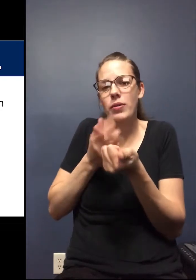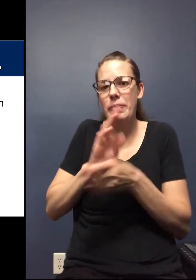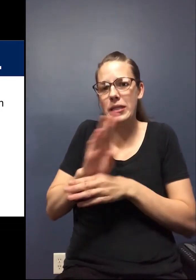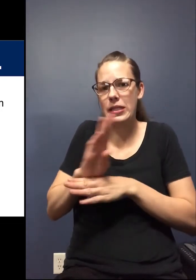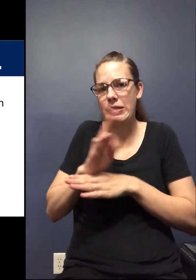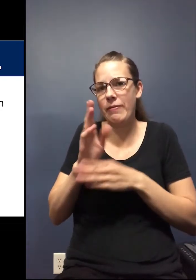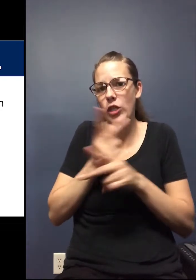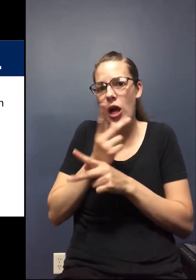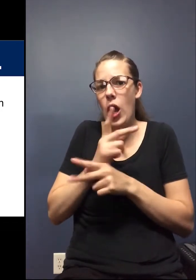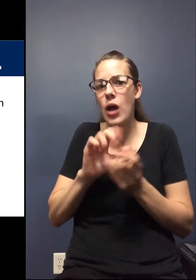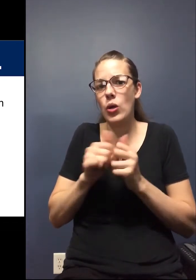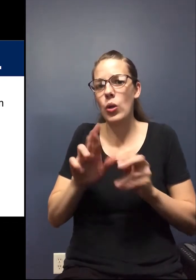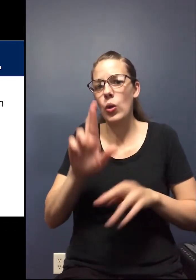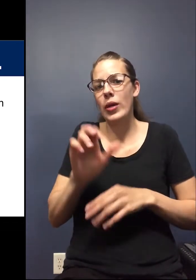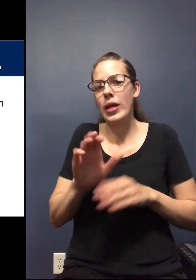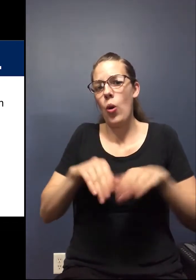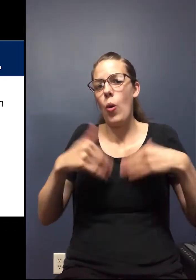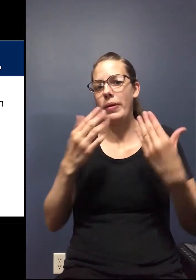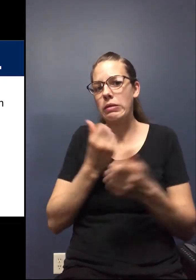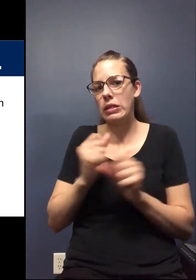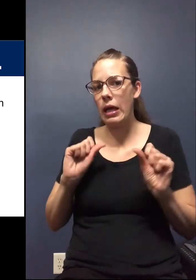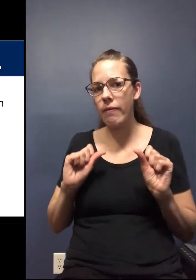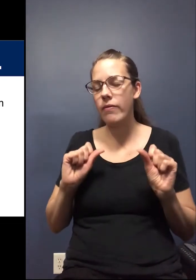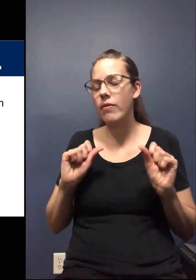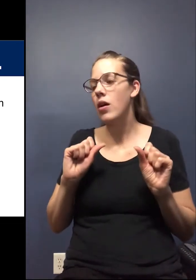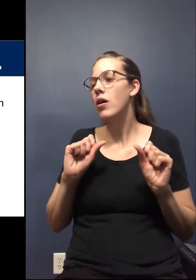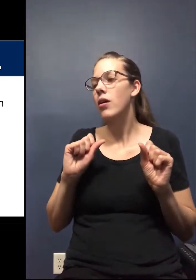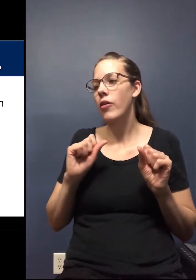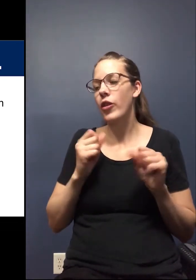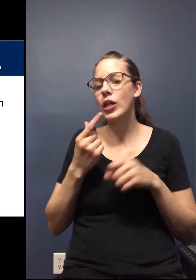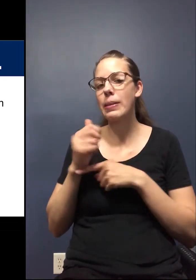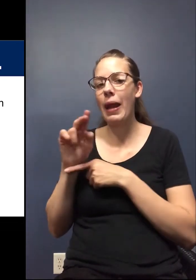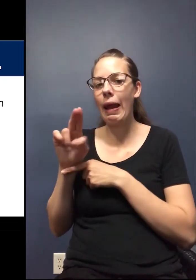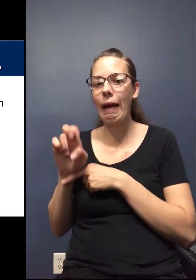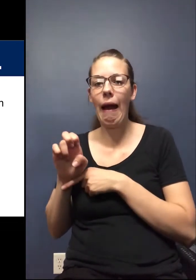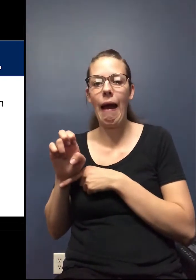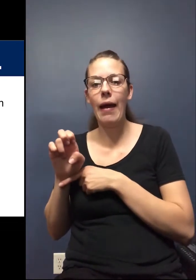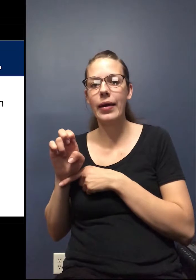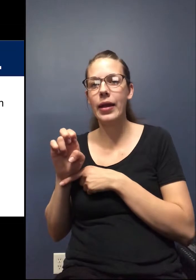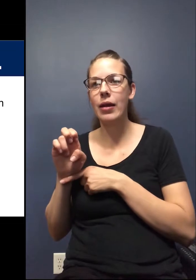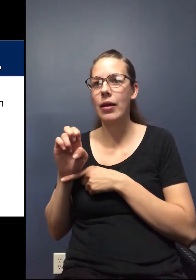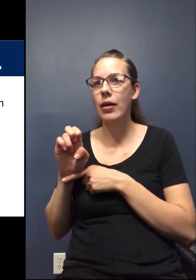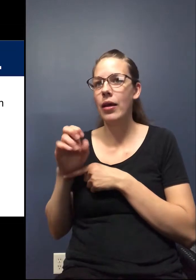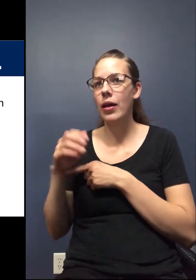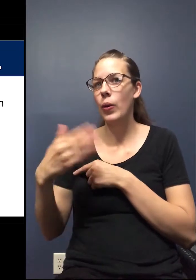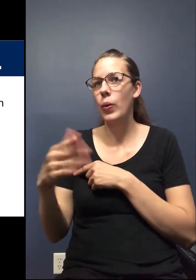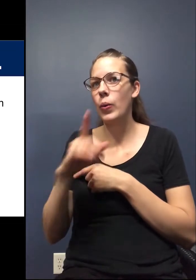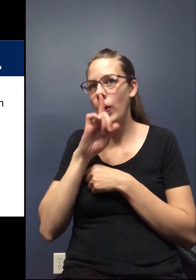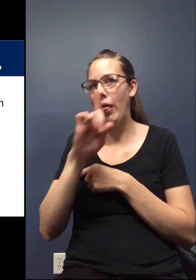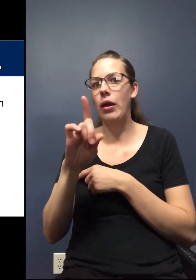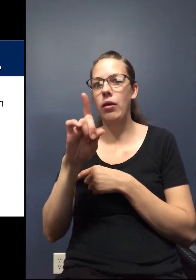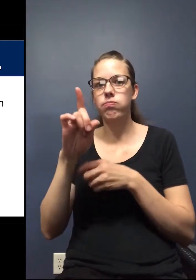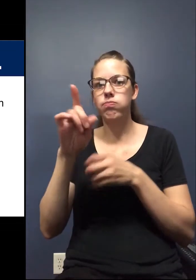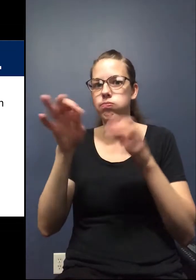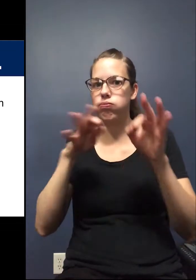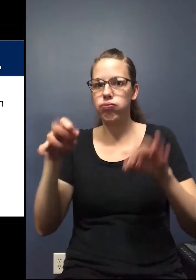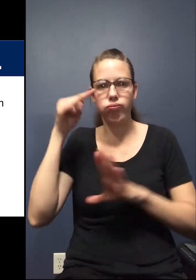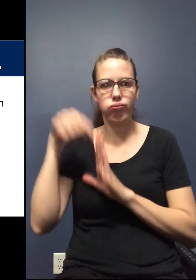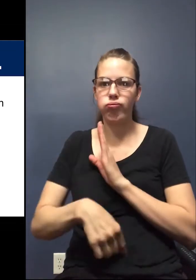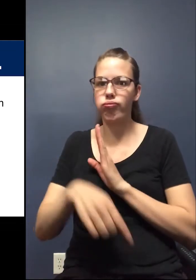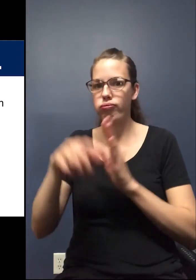ways to reopen safely. There has been a guide that's, it's really comprehensive.